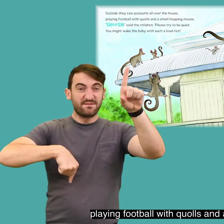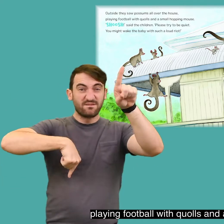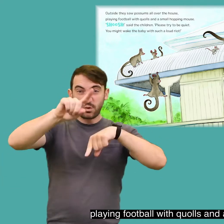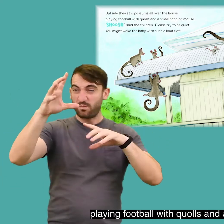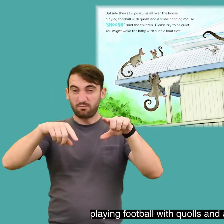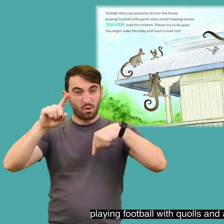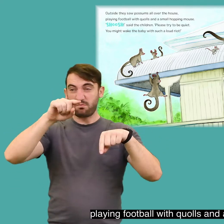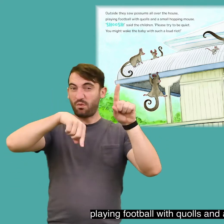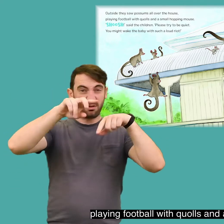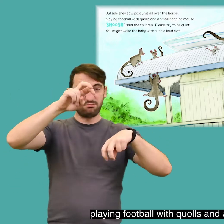hopping mouse.